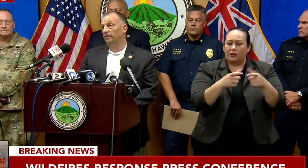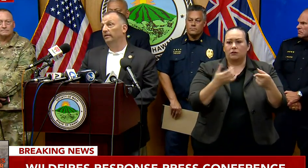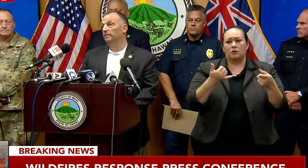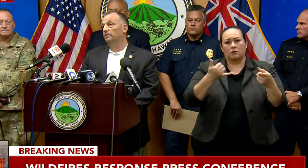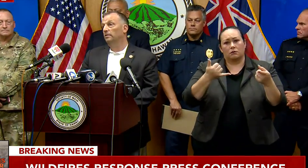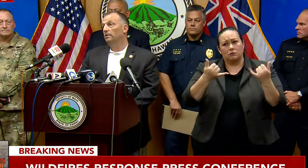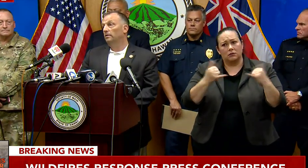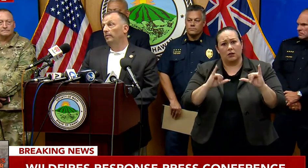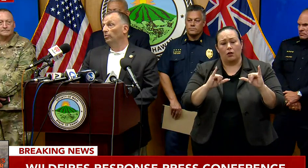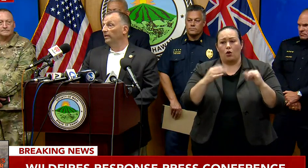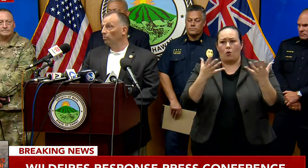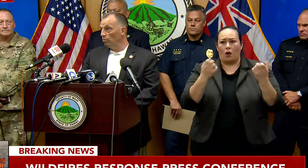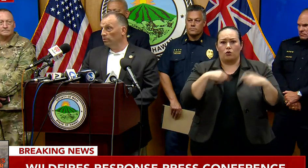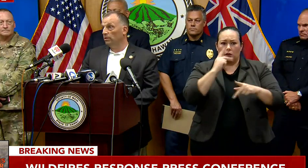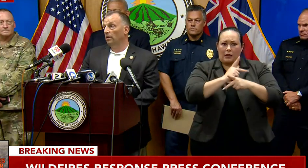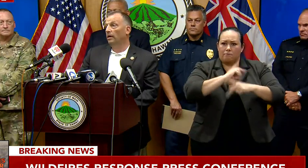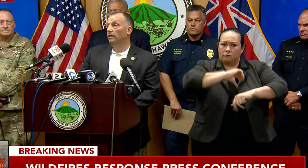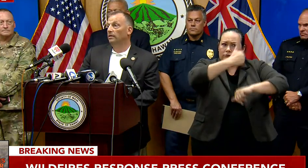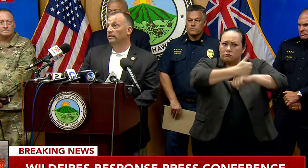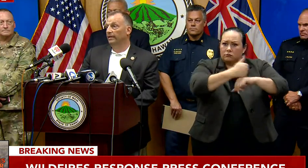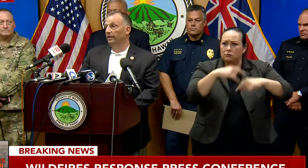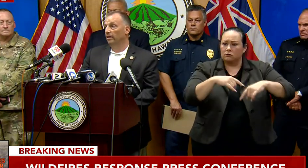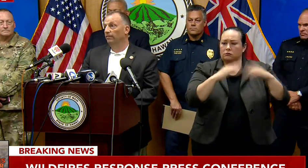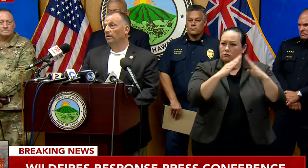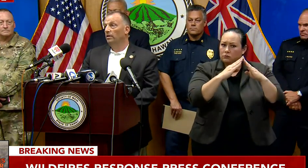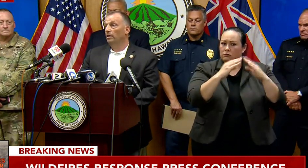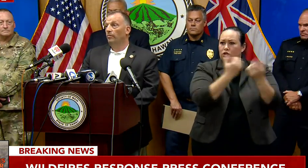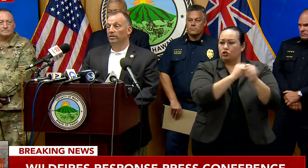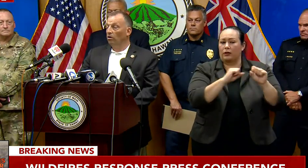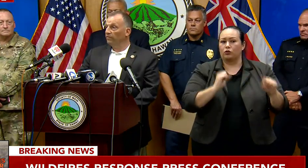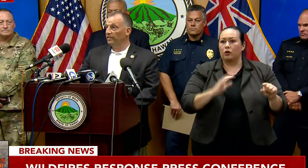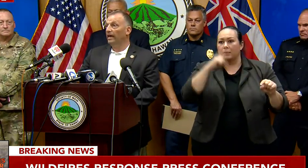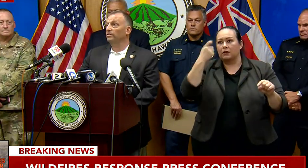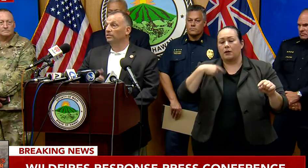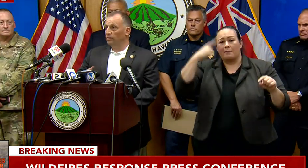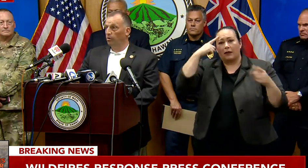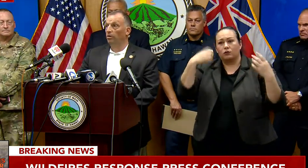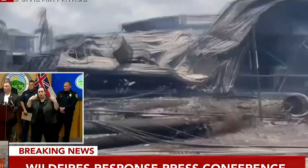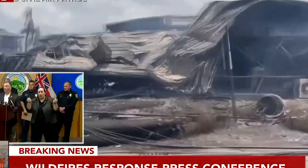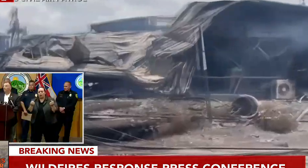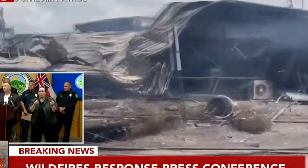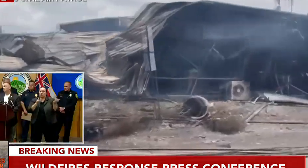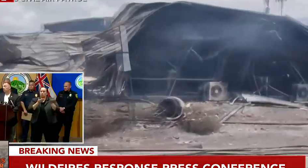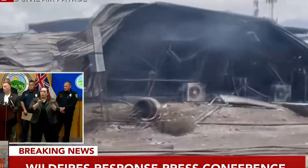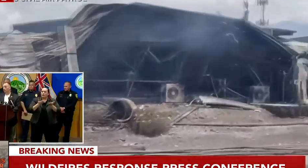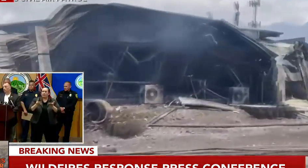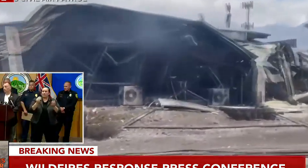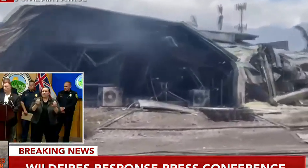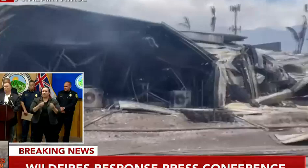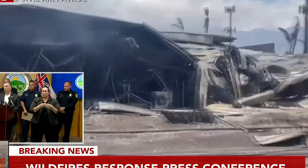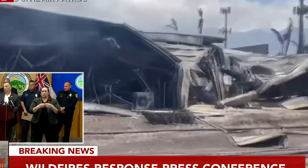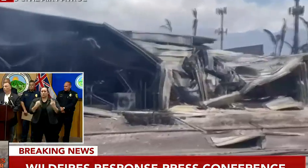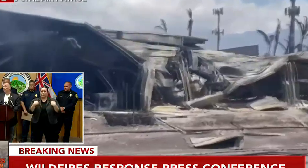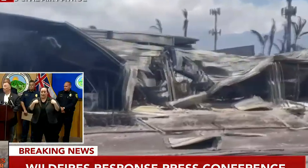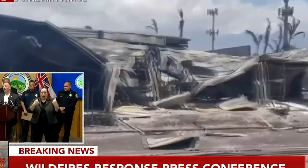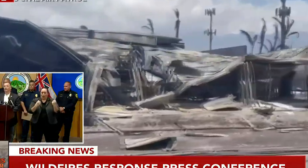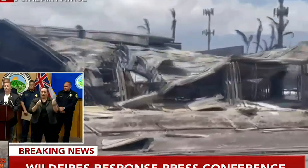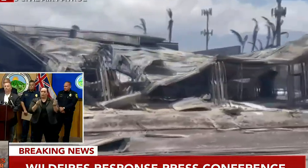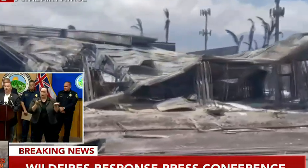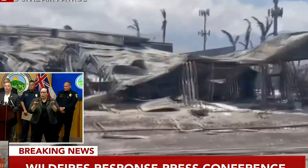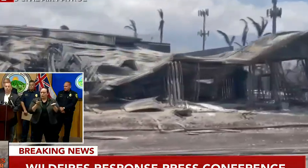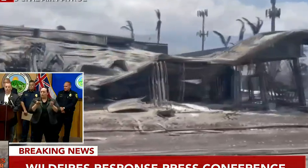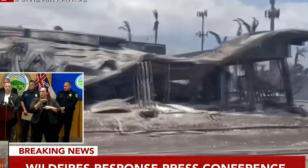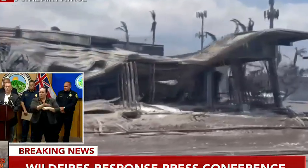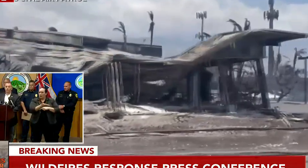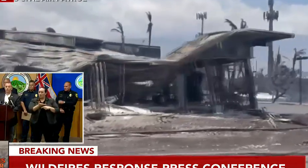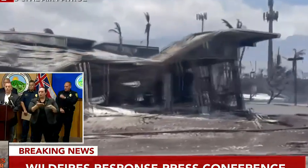mental health care needs. People are getting wounds taken care of. But at all of these houses and apartments, hotel rooms, we'll be providing